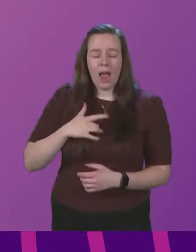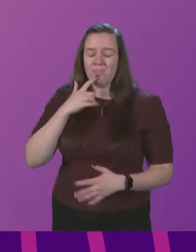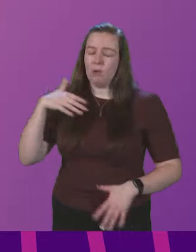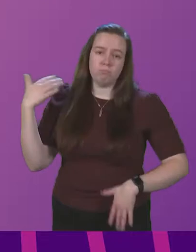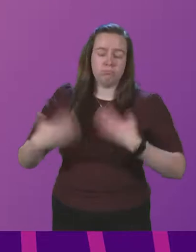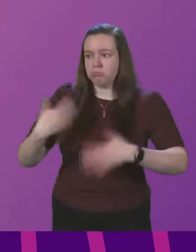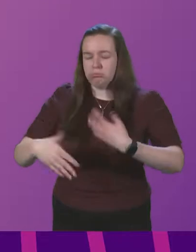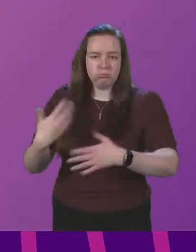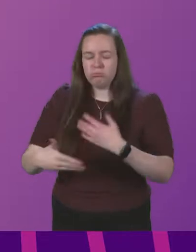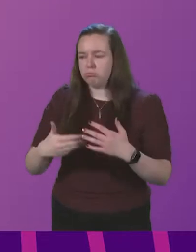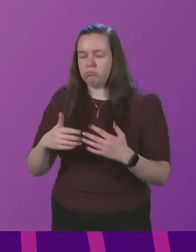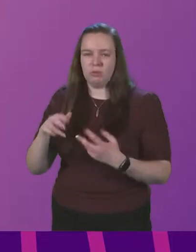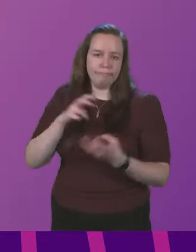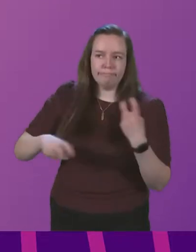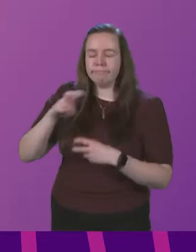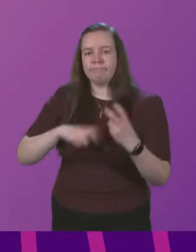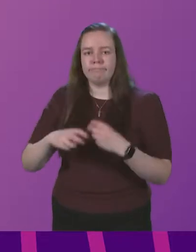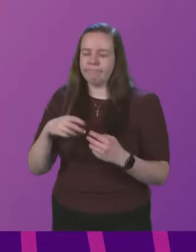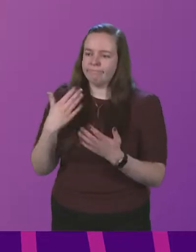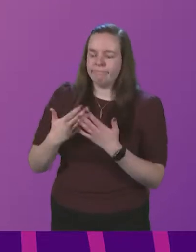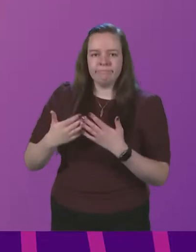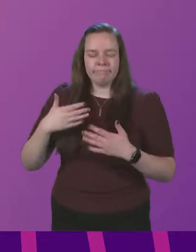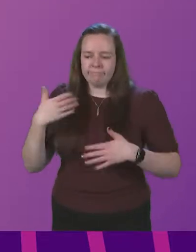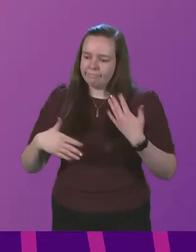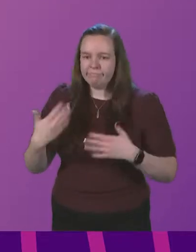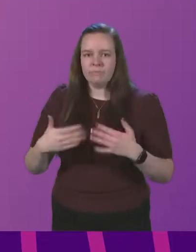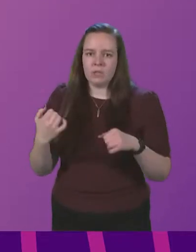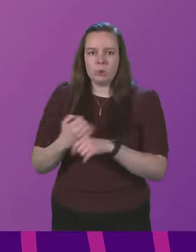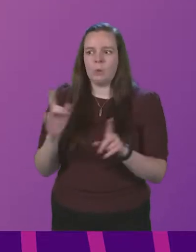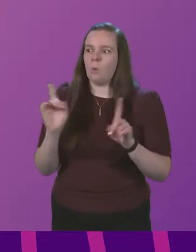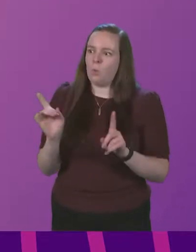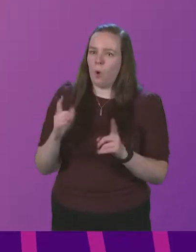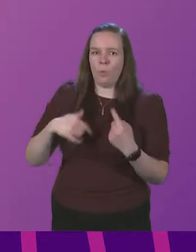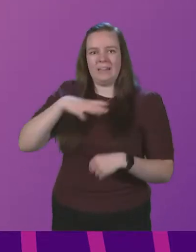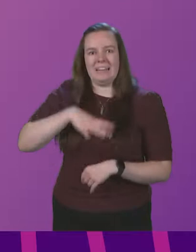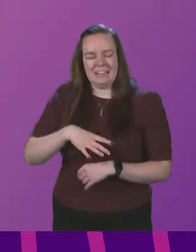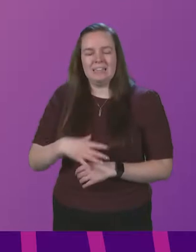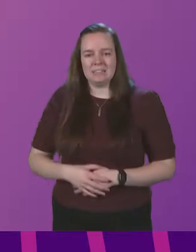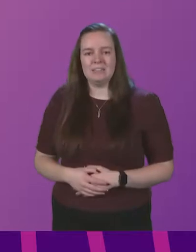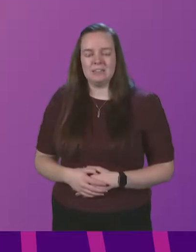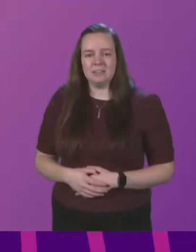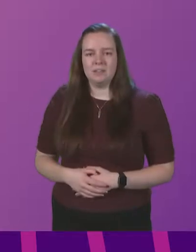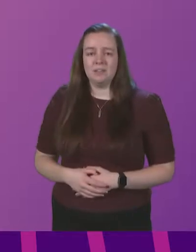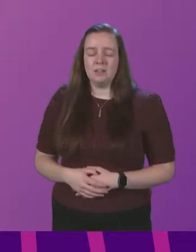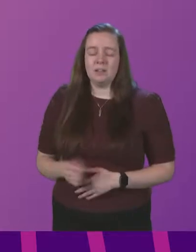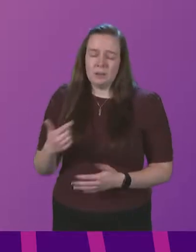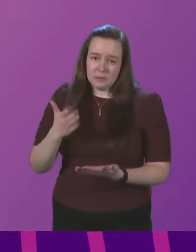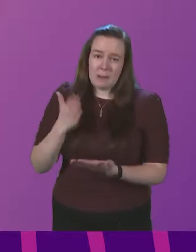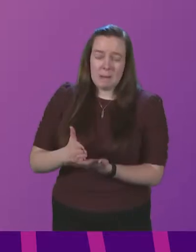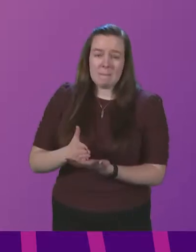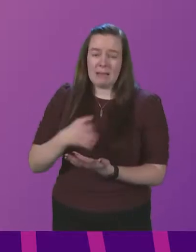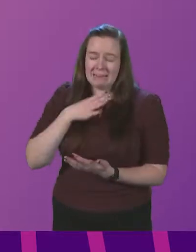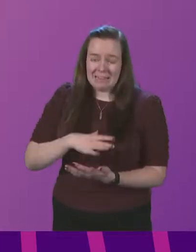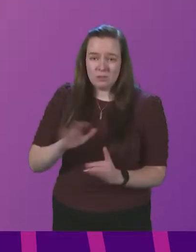speed, racing around in demand and doing what is wanted of us. We badly need to